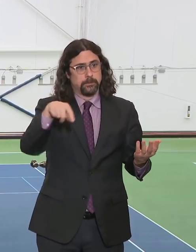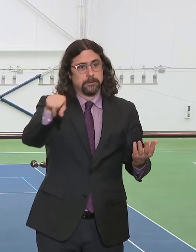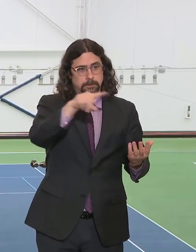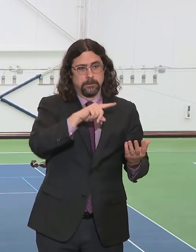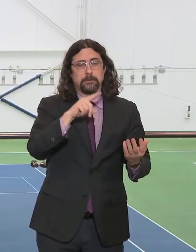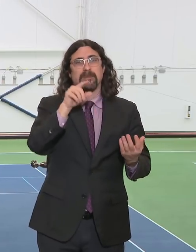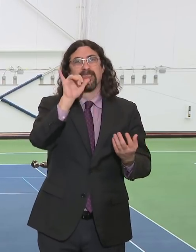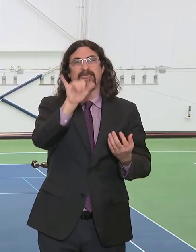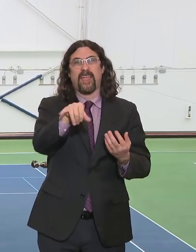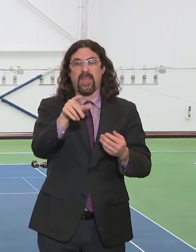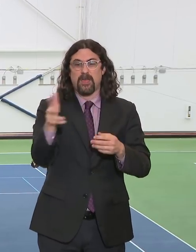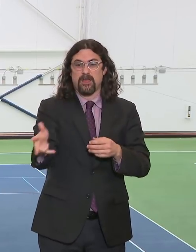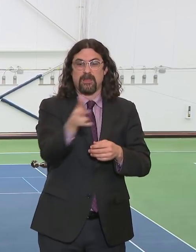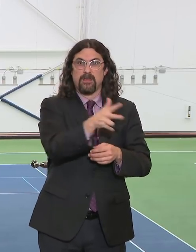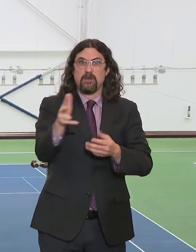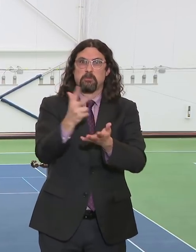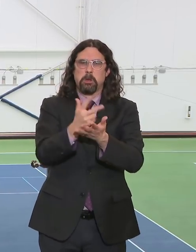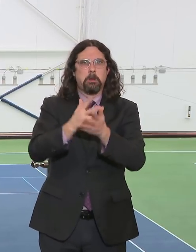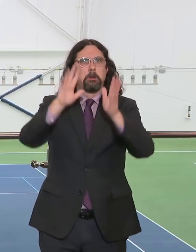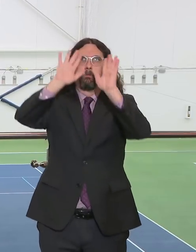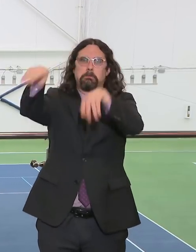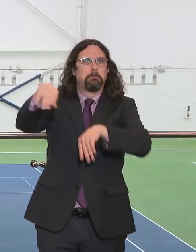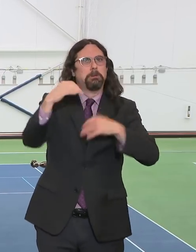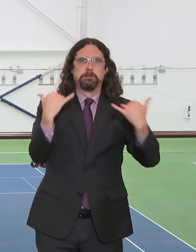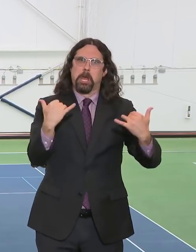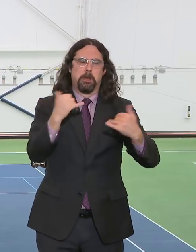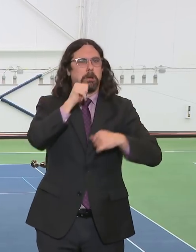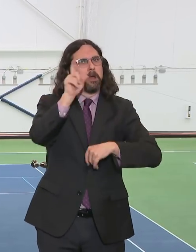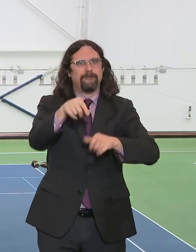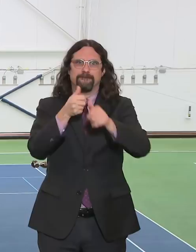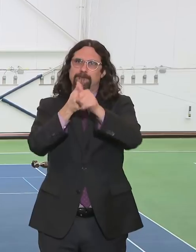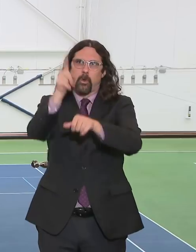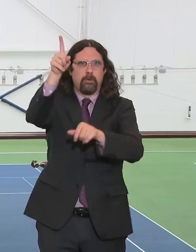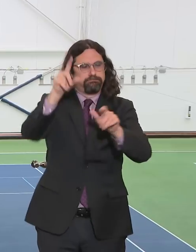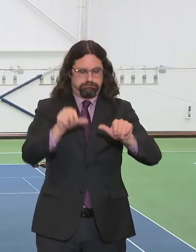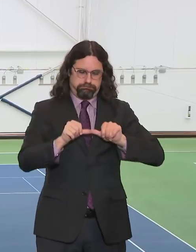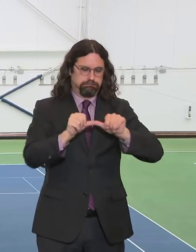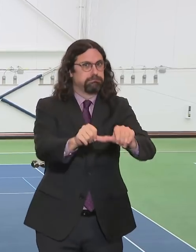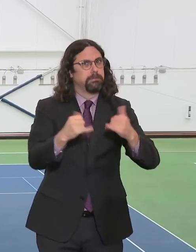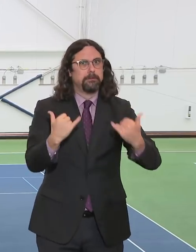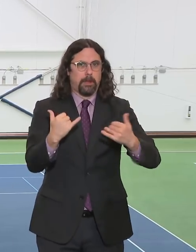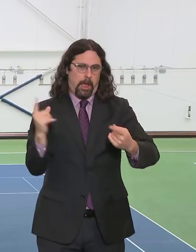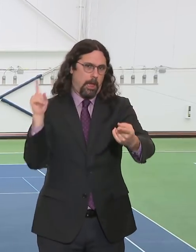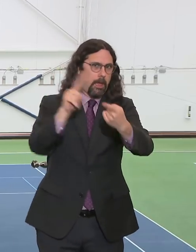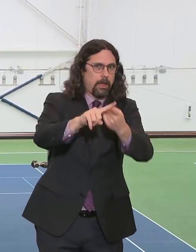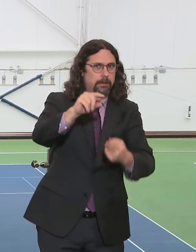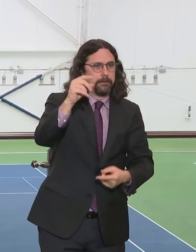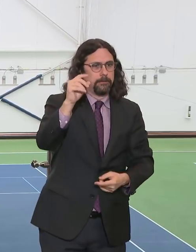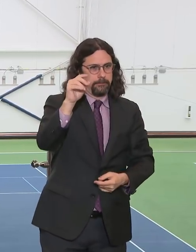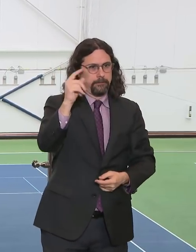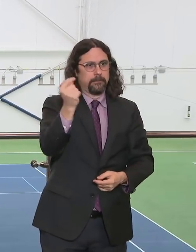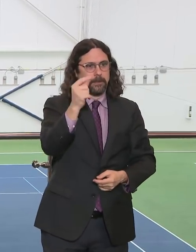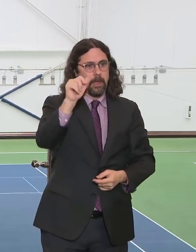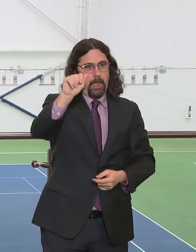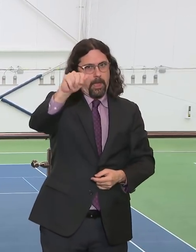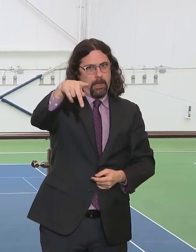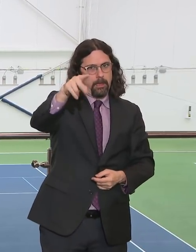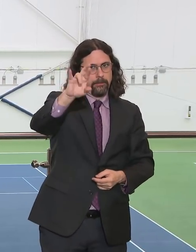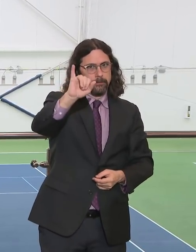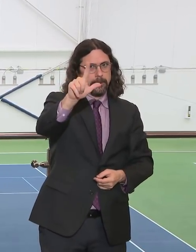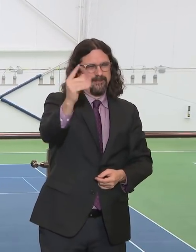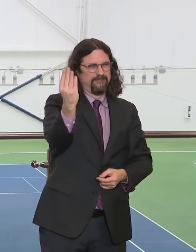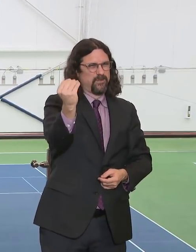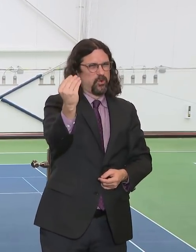So leave your cars where they are. One less hassle and fewer people have to go out of their homes